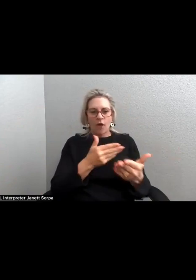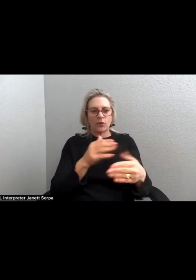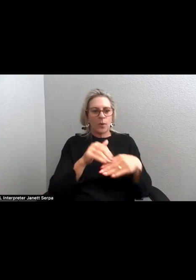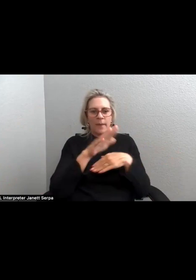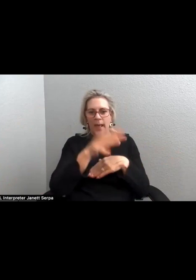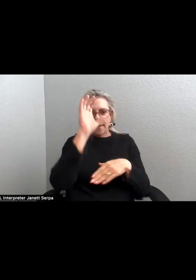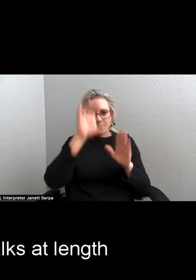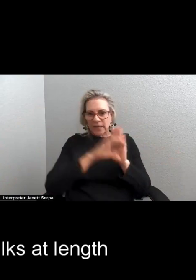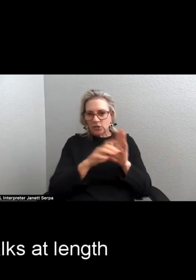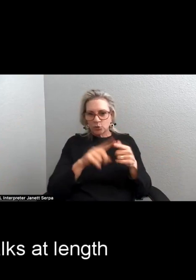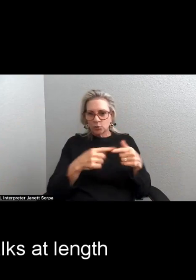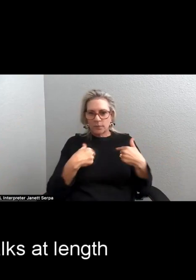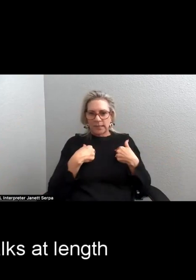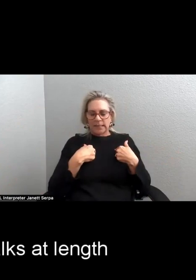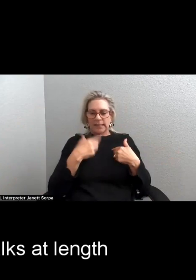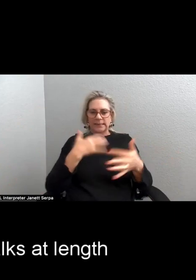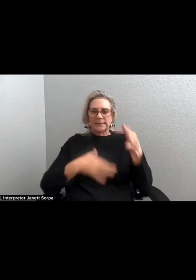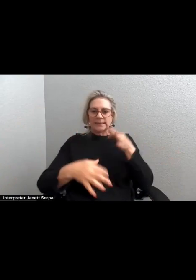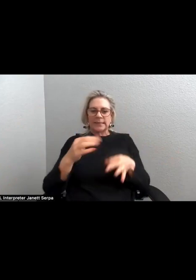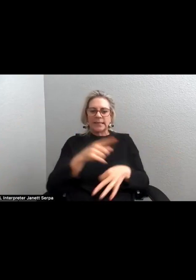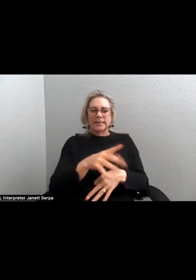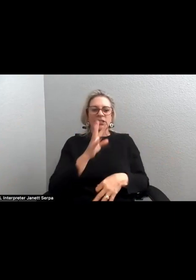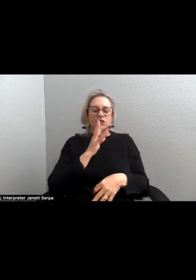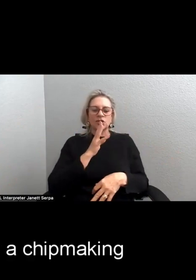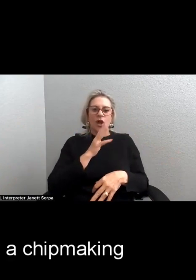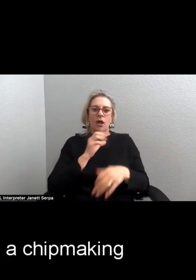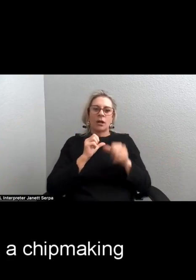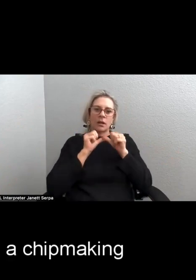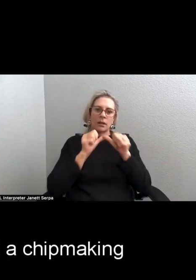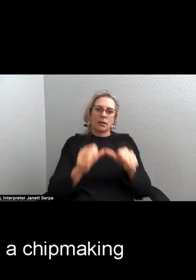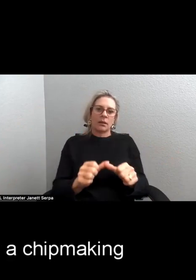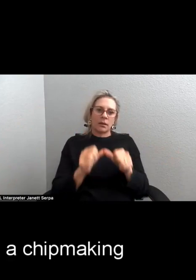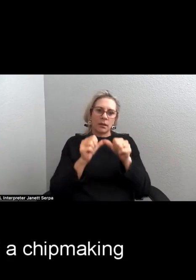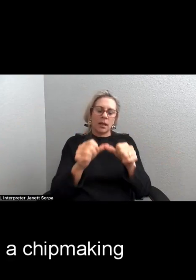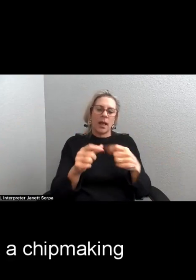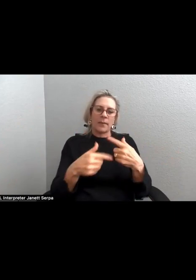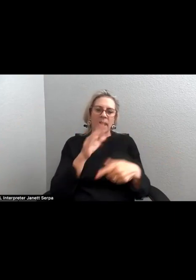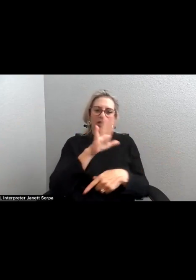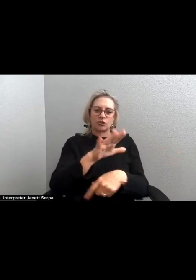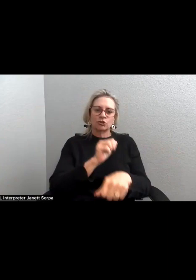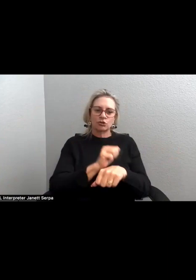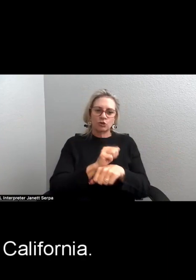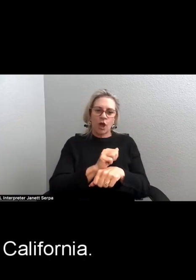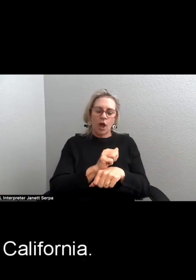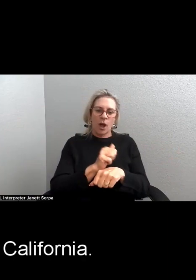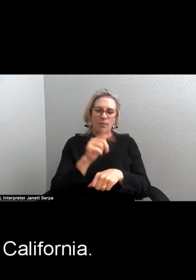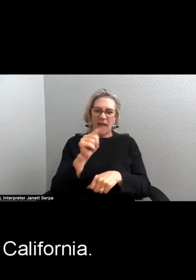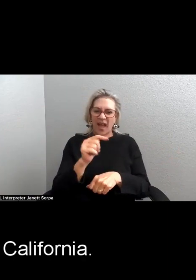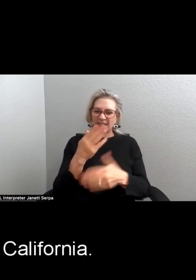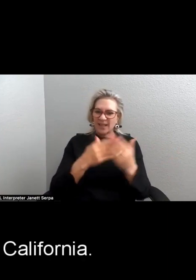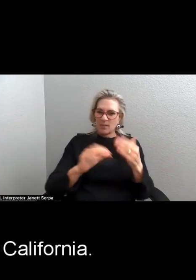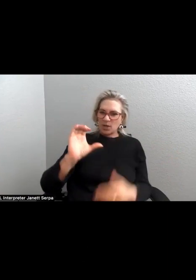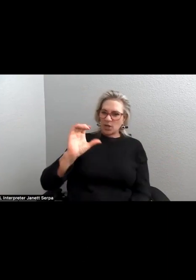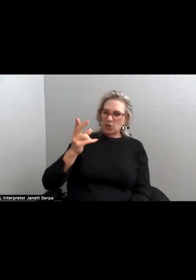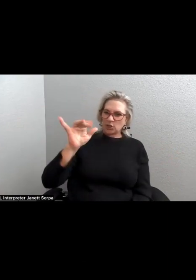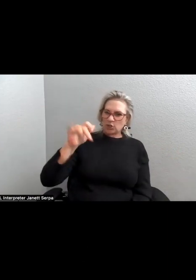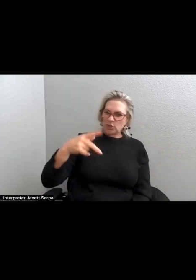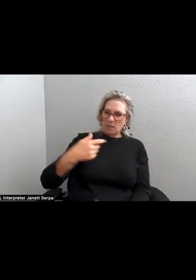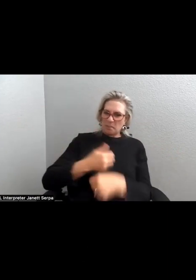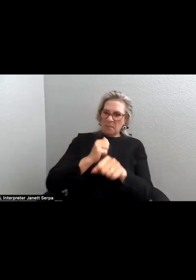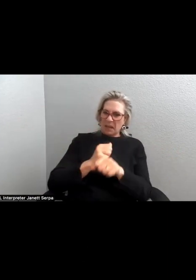picture. Instead, he talks at length about his job at a chip making company in California.